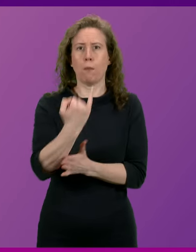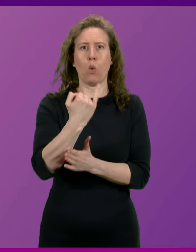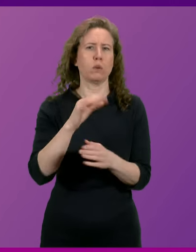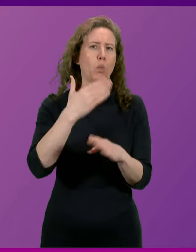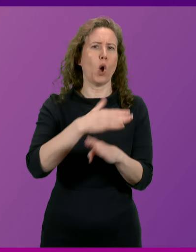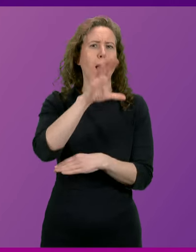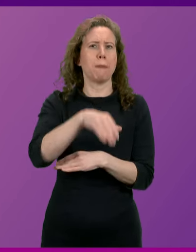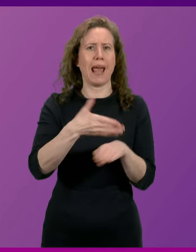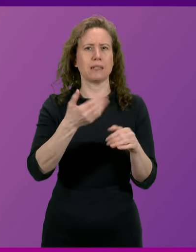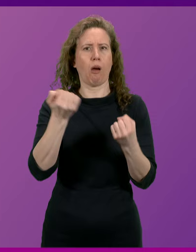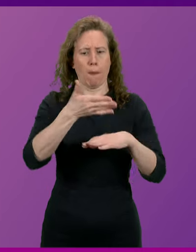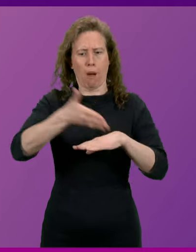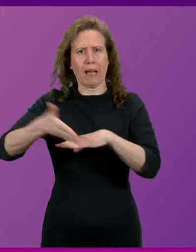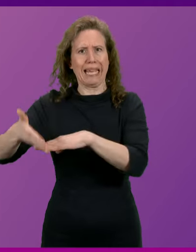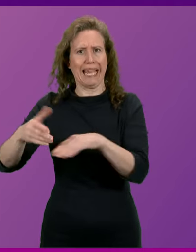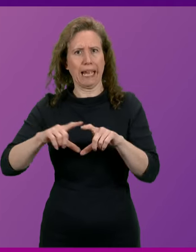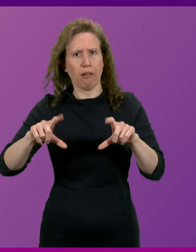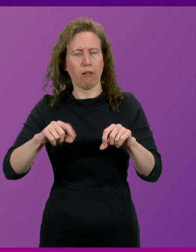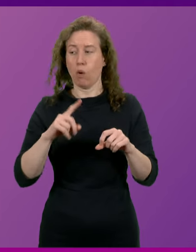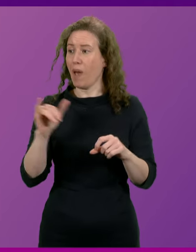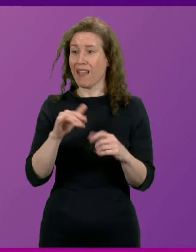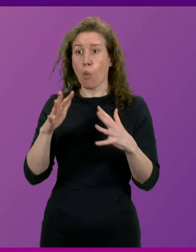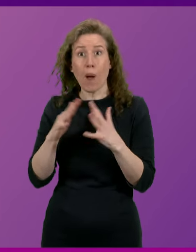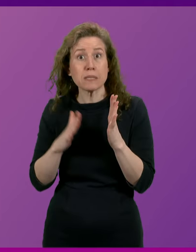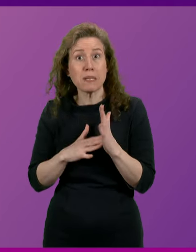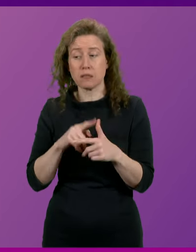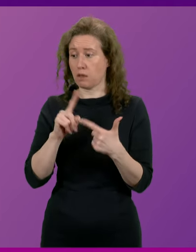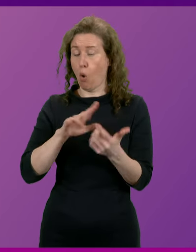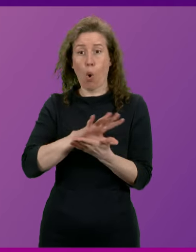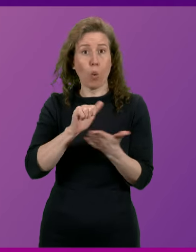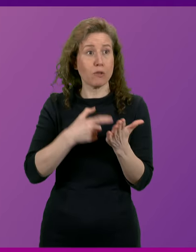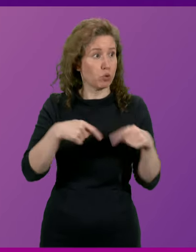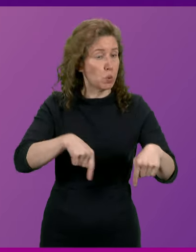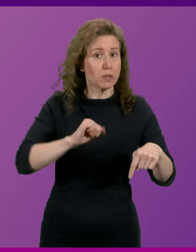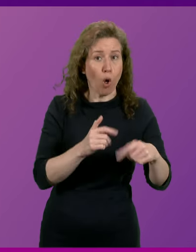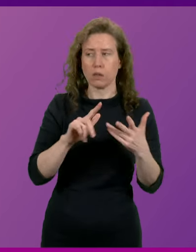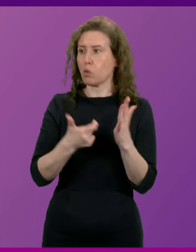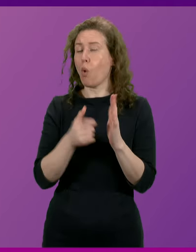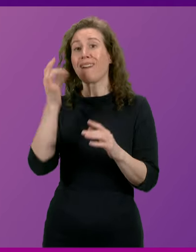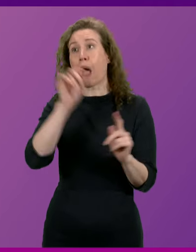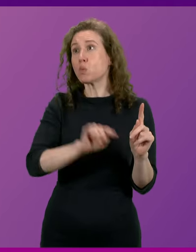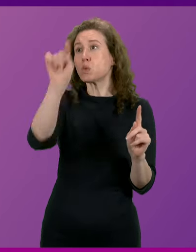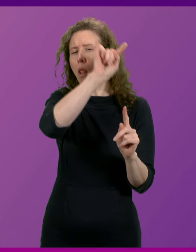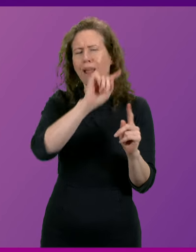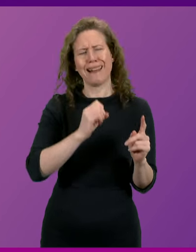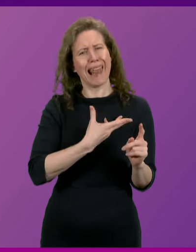parking levy. whether it's at Westminster, whether it's at Holyrood, whether it's in councils across the country, Labour is guilty